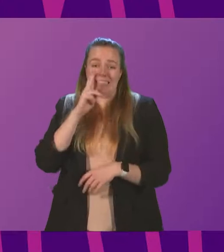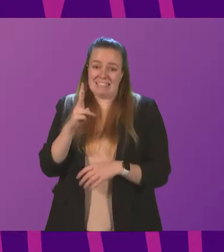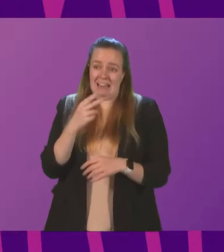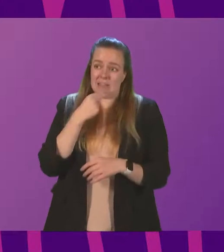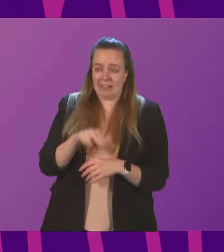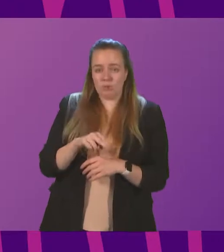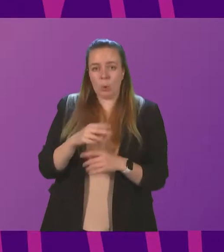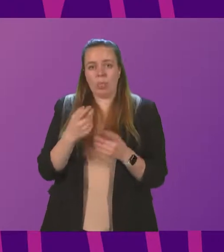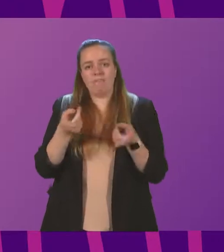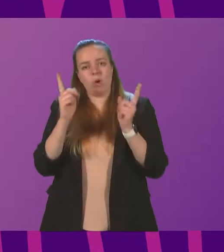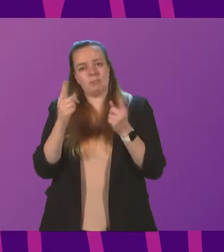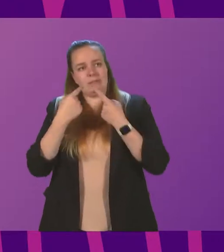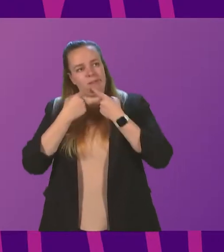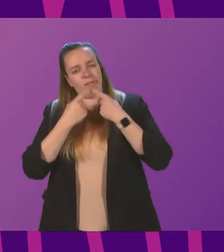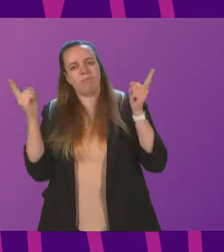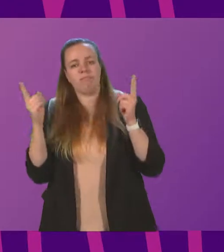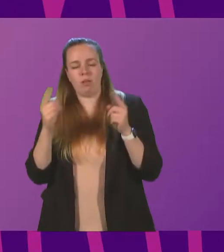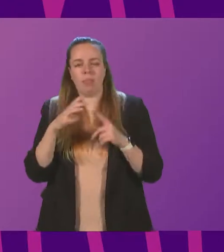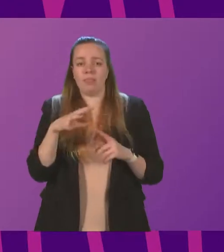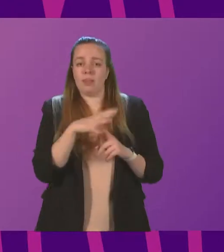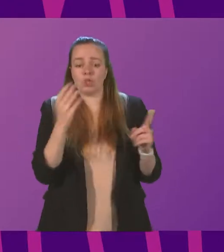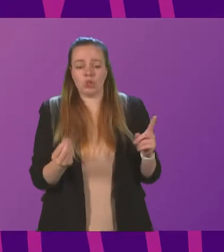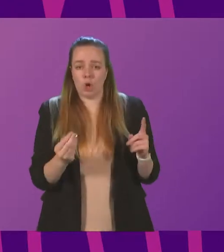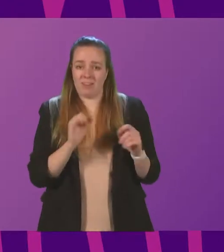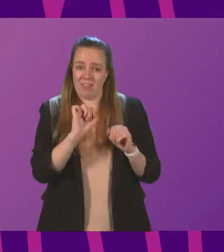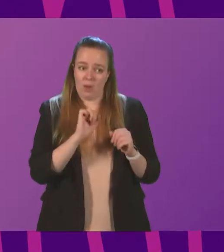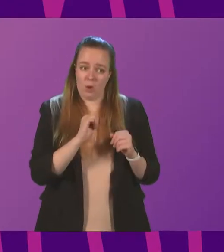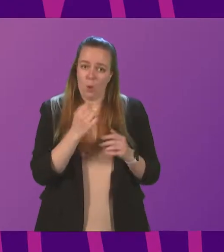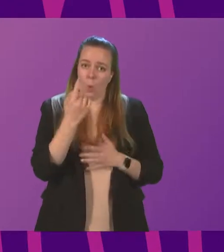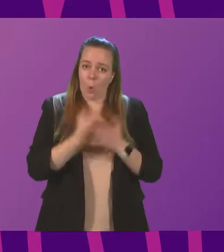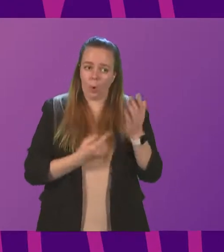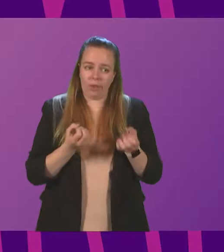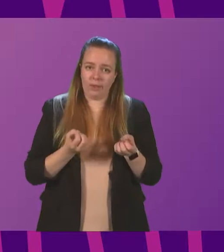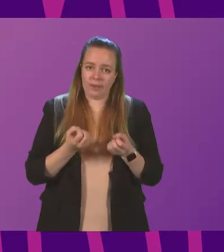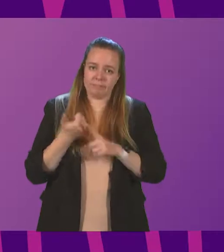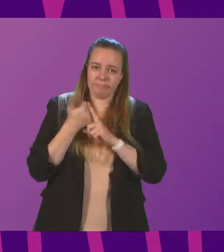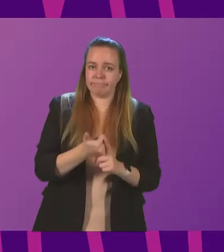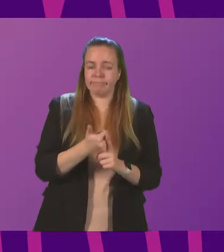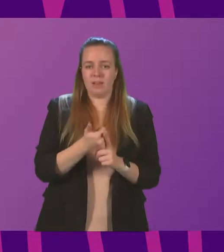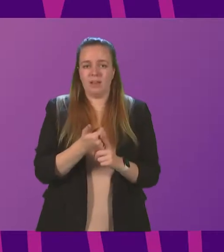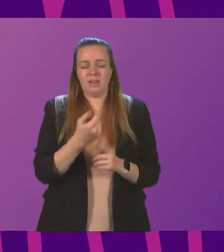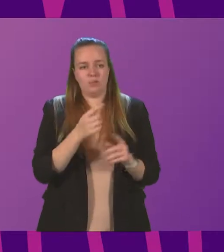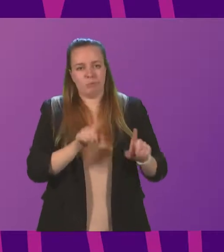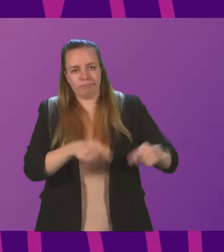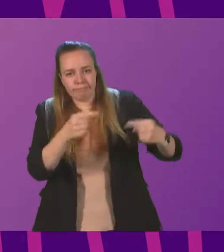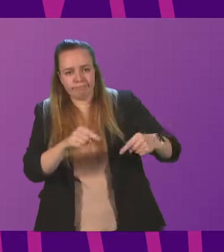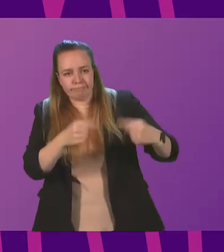First Minister was making her statement, that the Conservatives' only contribution to this debate is to oppose every sensible measure this government looks to bring forward